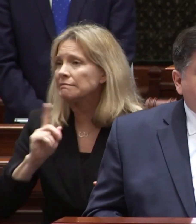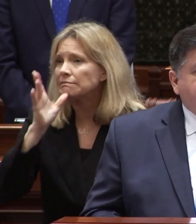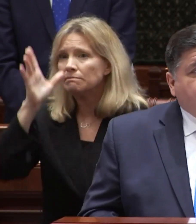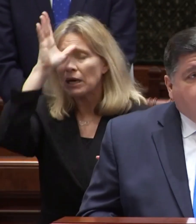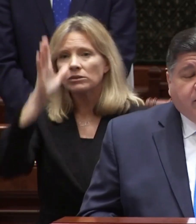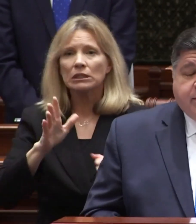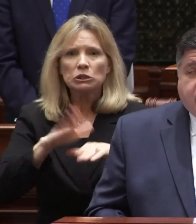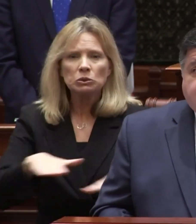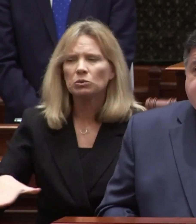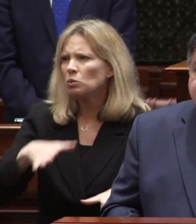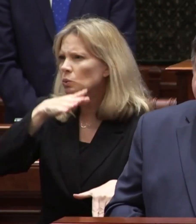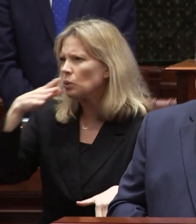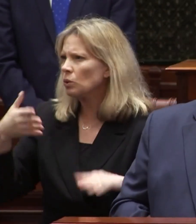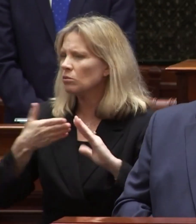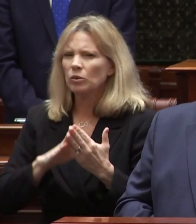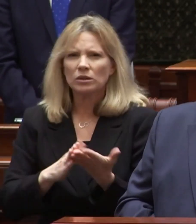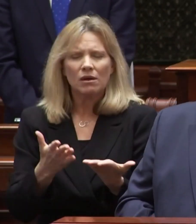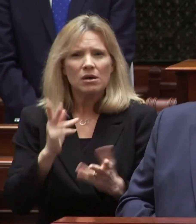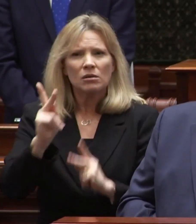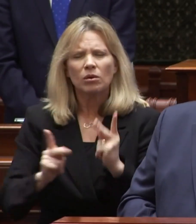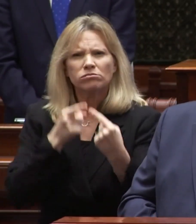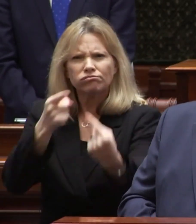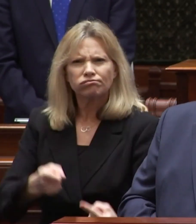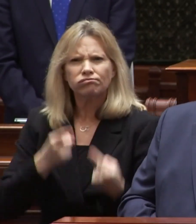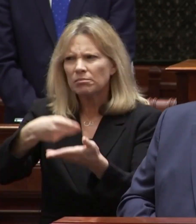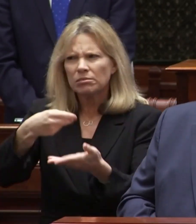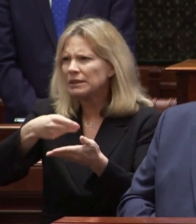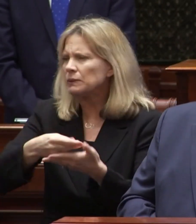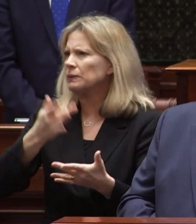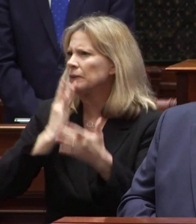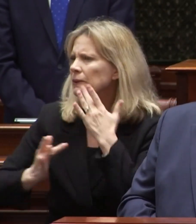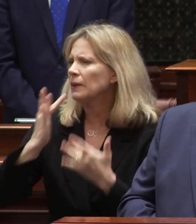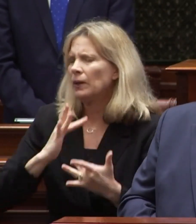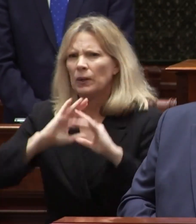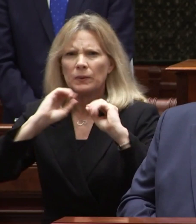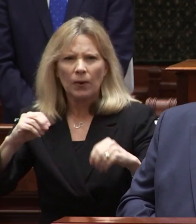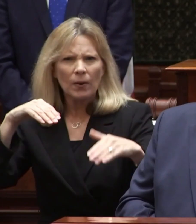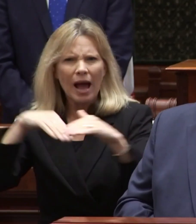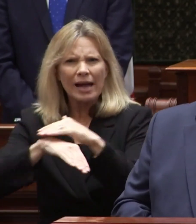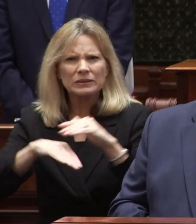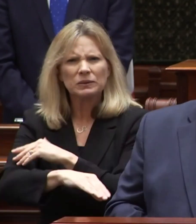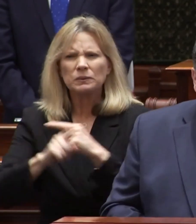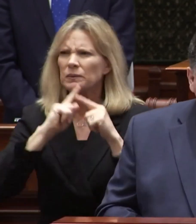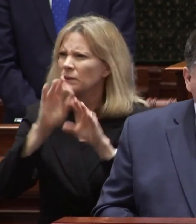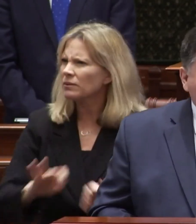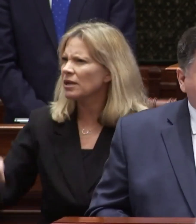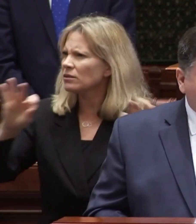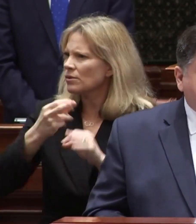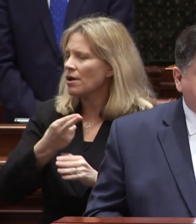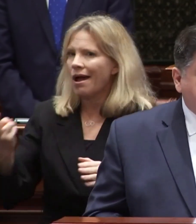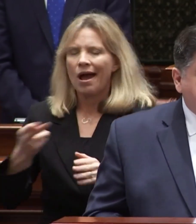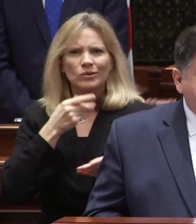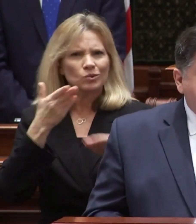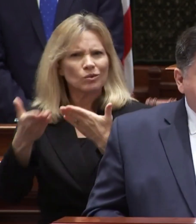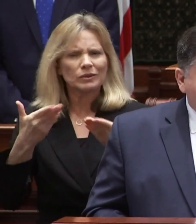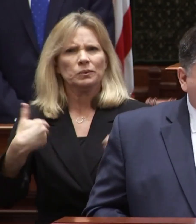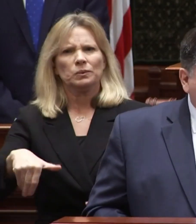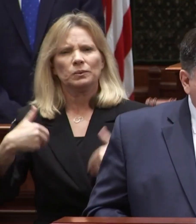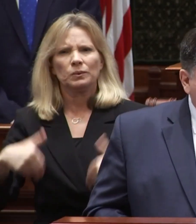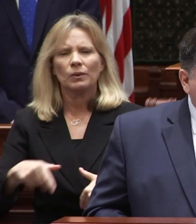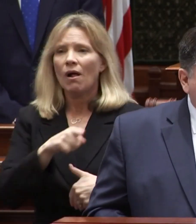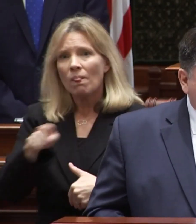children in rural communities people struggling financially didn't have access to critical resources and services